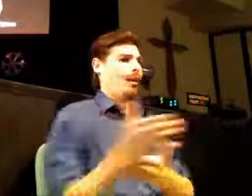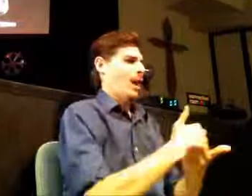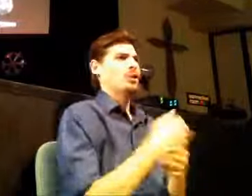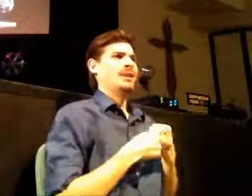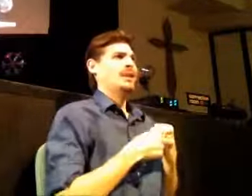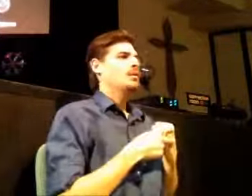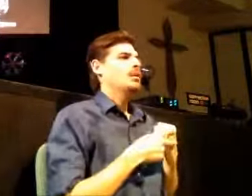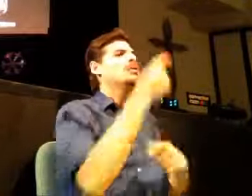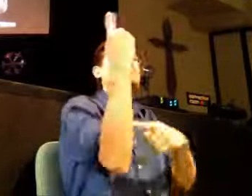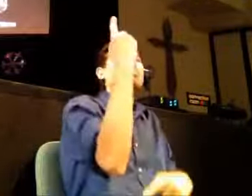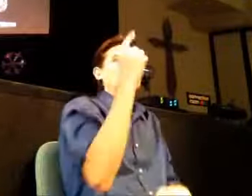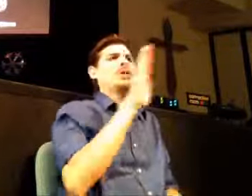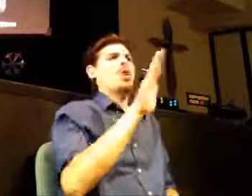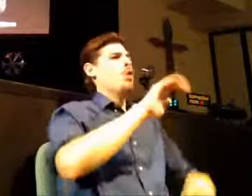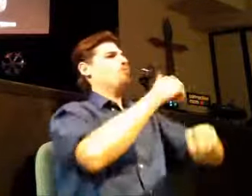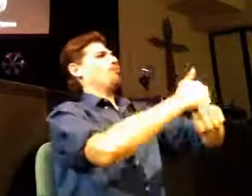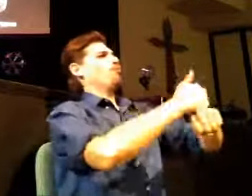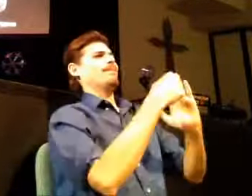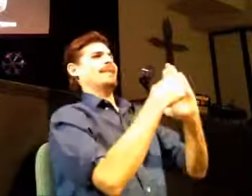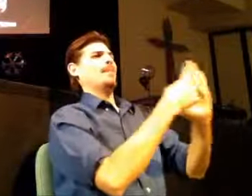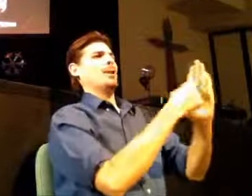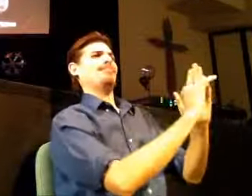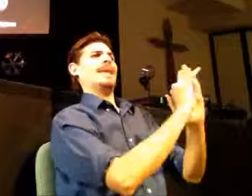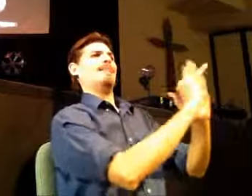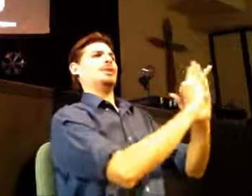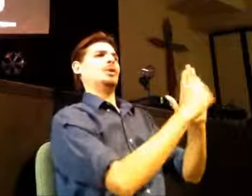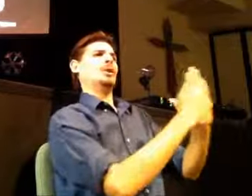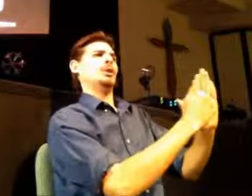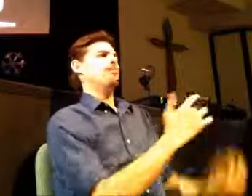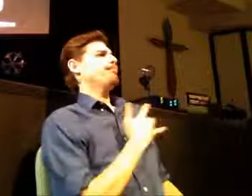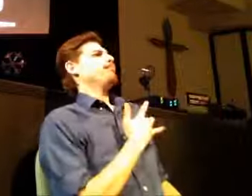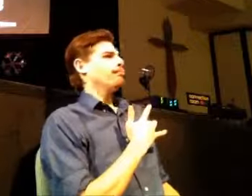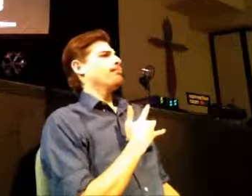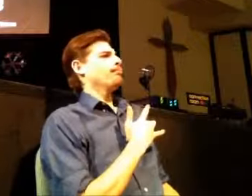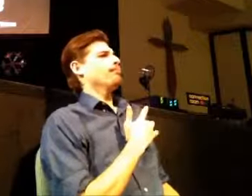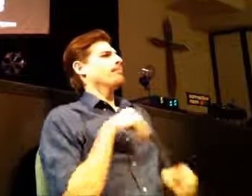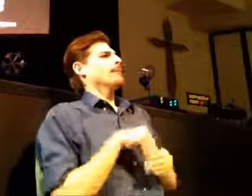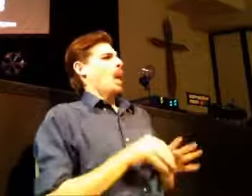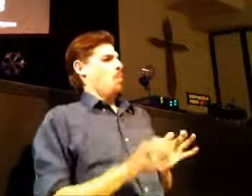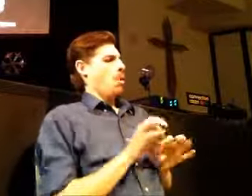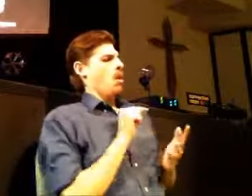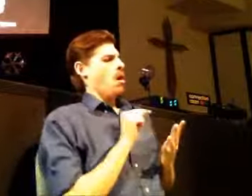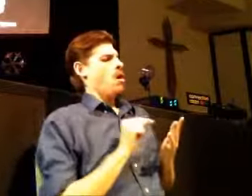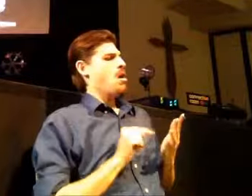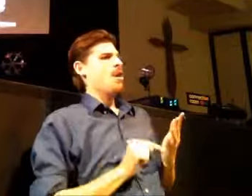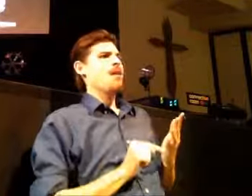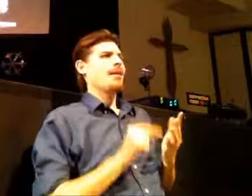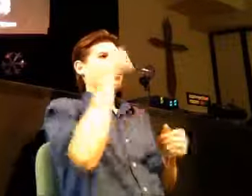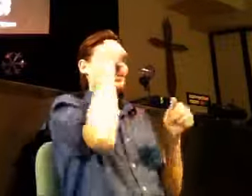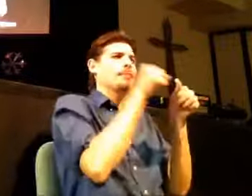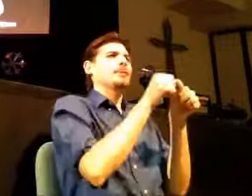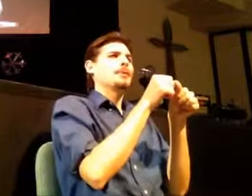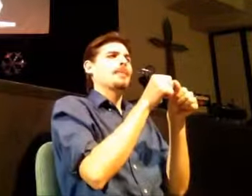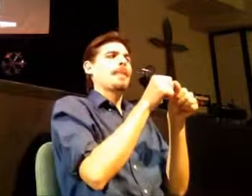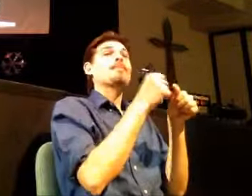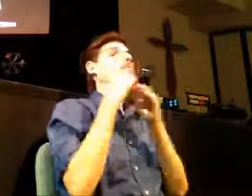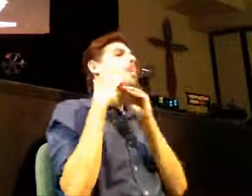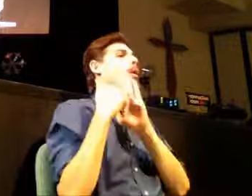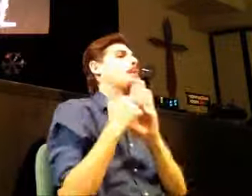something to create imagery and something symbolic of what is most important of who you are in God and live out of that. Let me give you an example just from my home. My home, I to